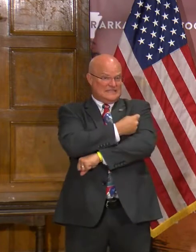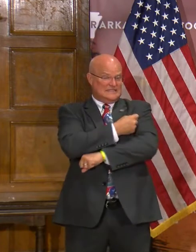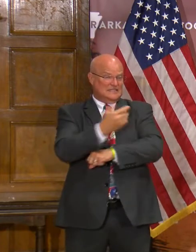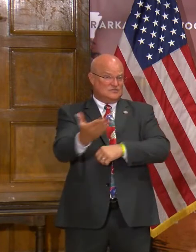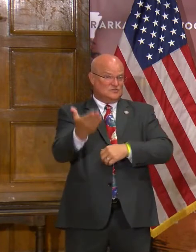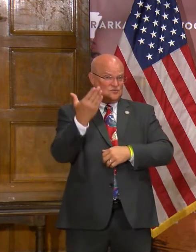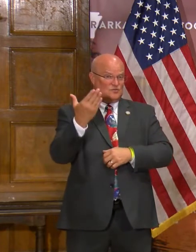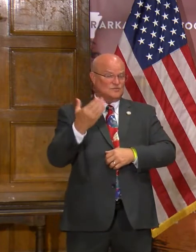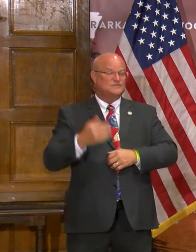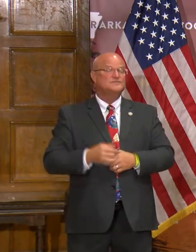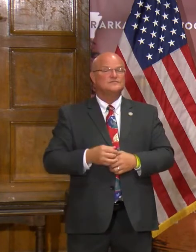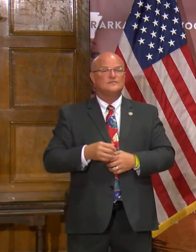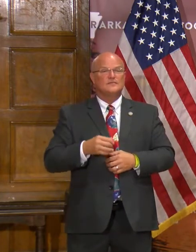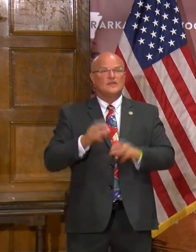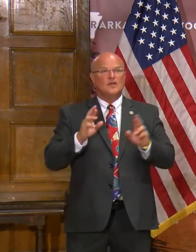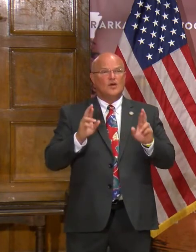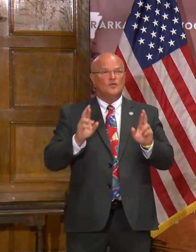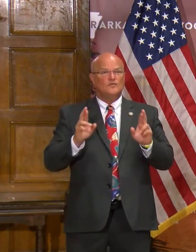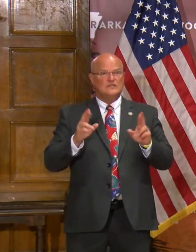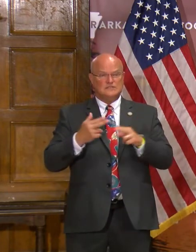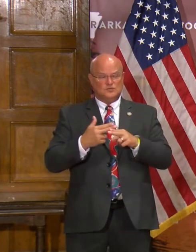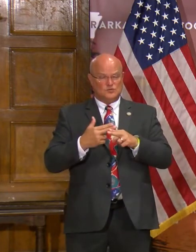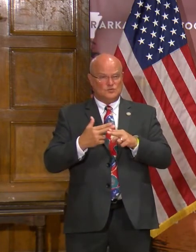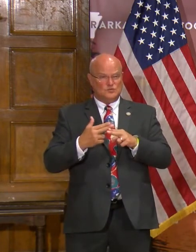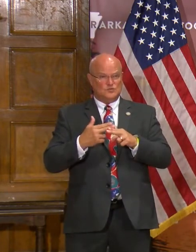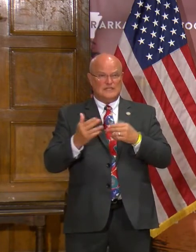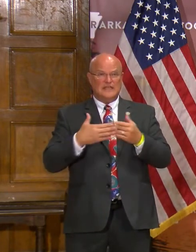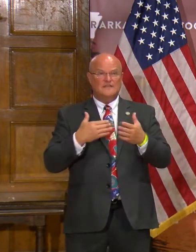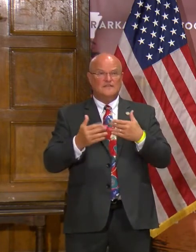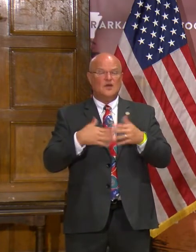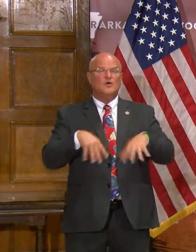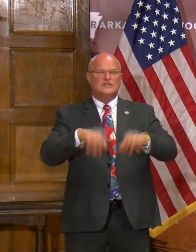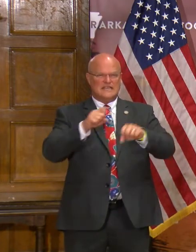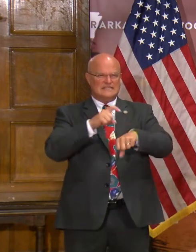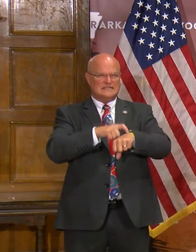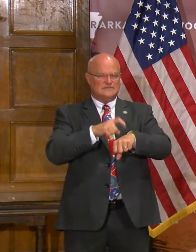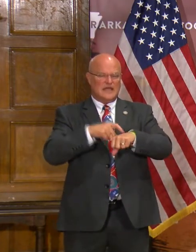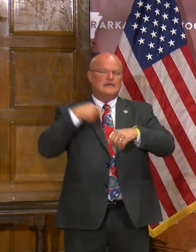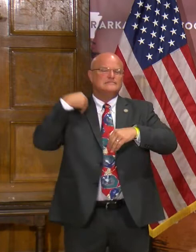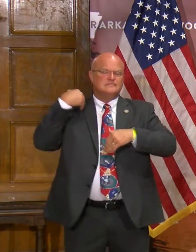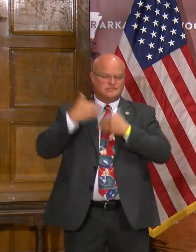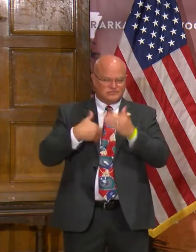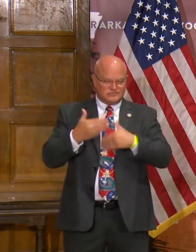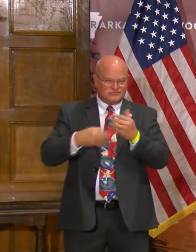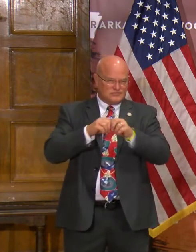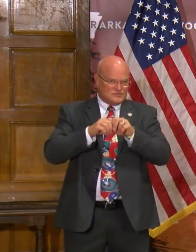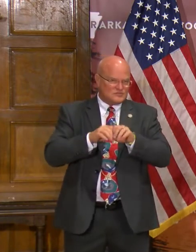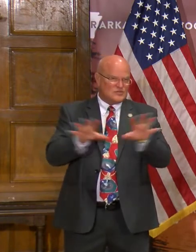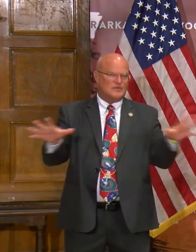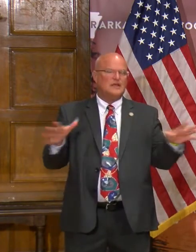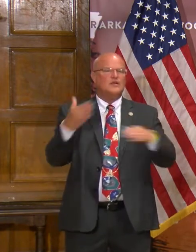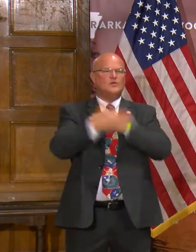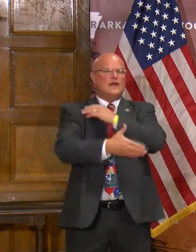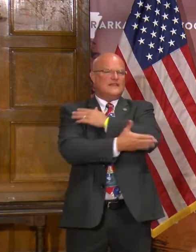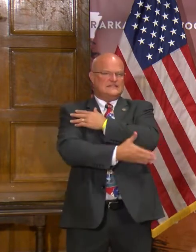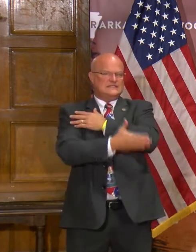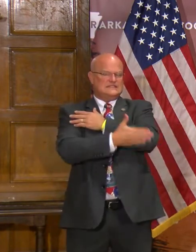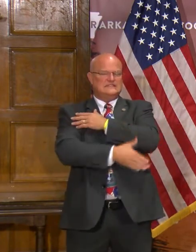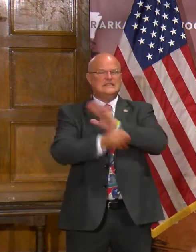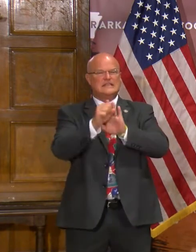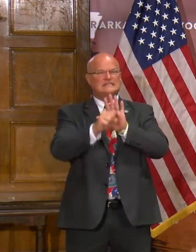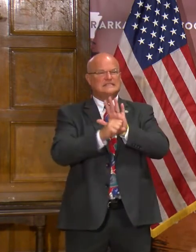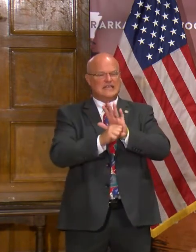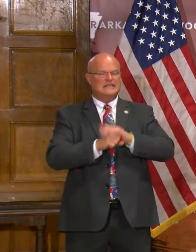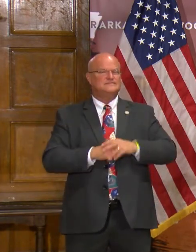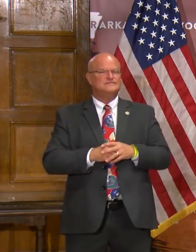coming hopefully soon, even though it take some time to get that distributed across the state and available for